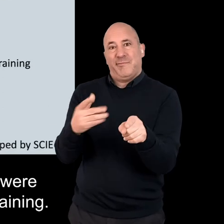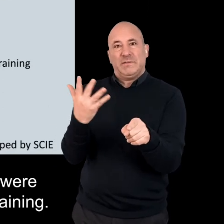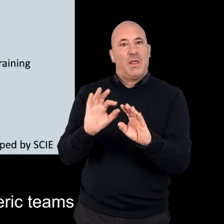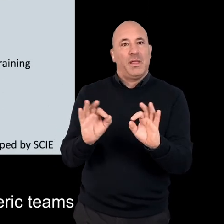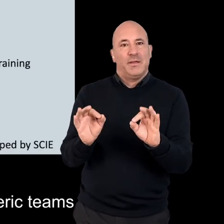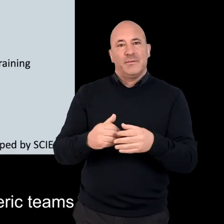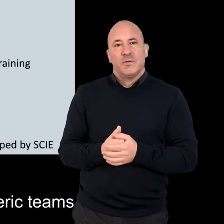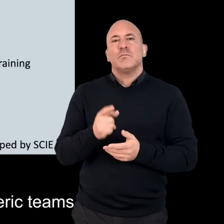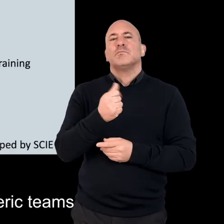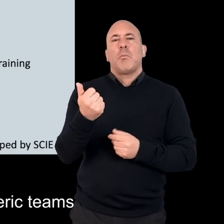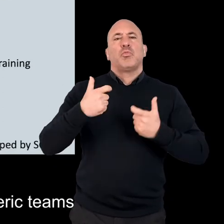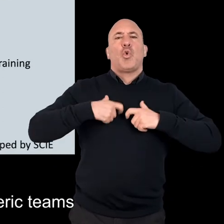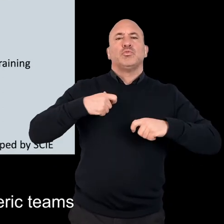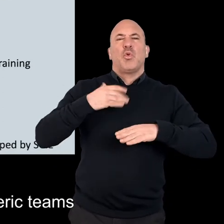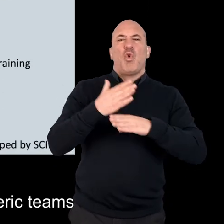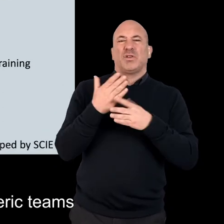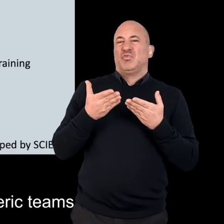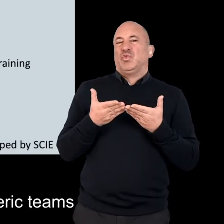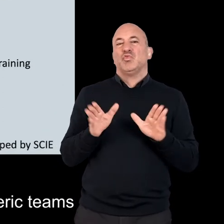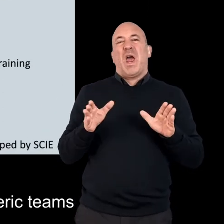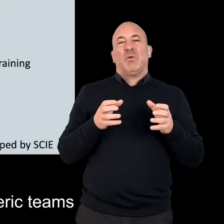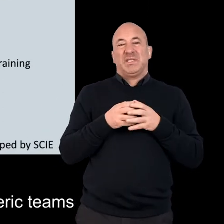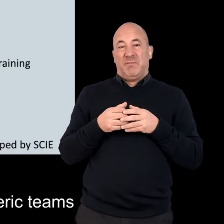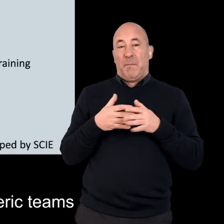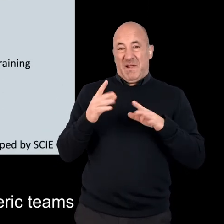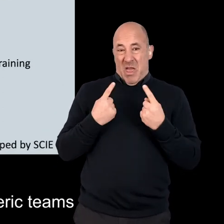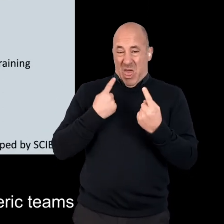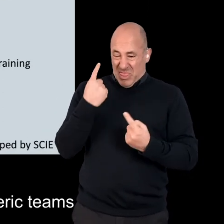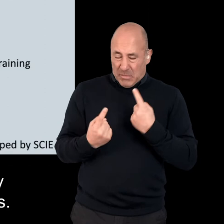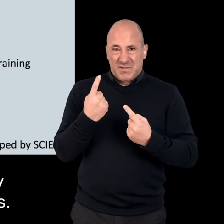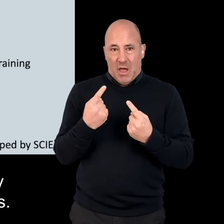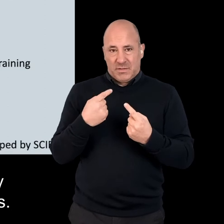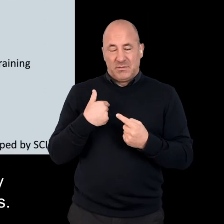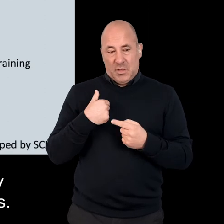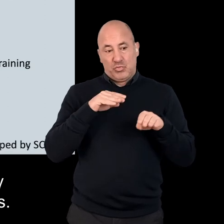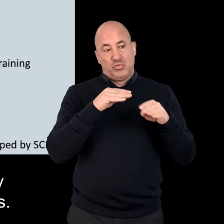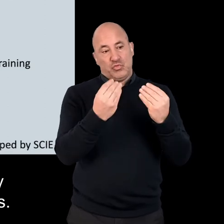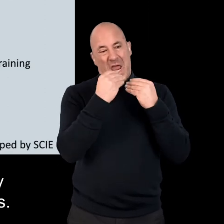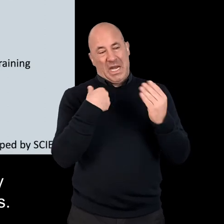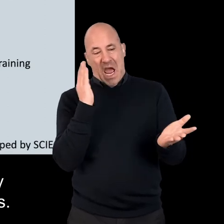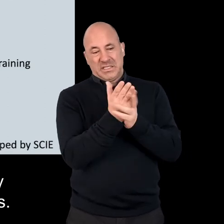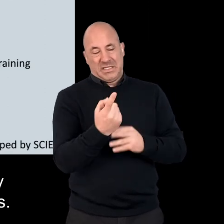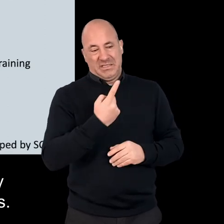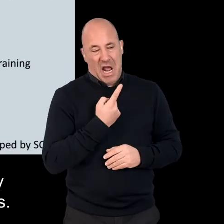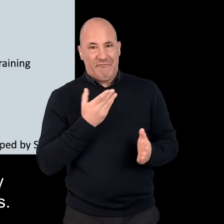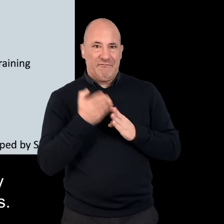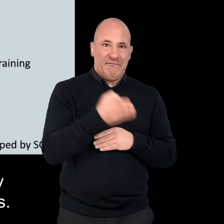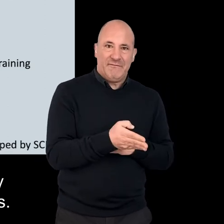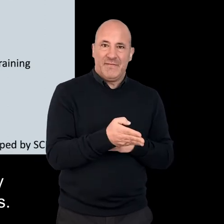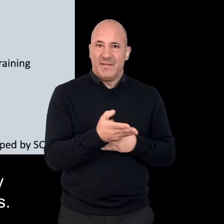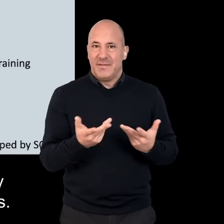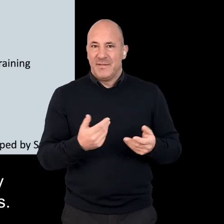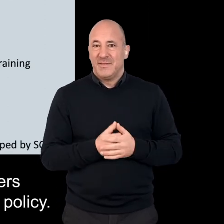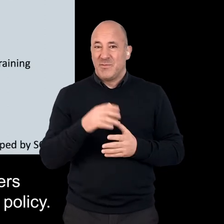training. But also some social workers in generic teams have actually independently accessed training themselves.